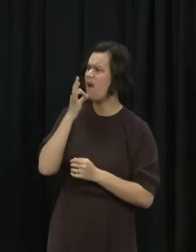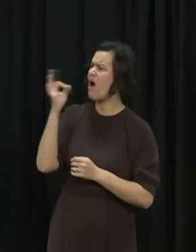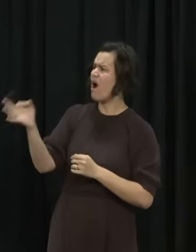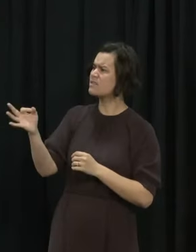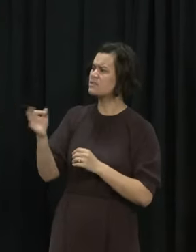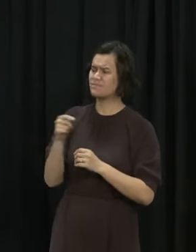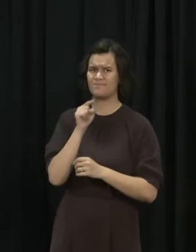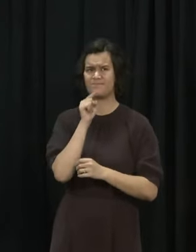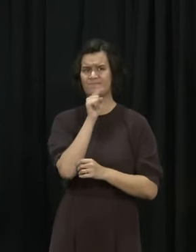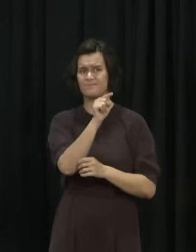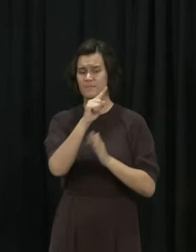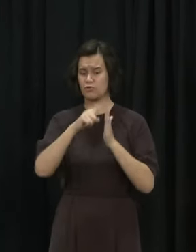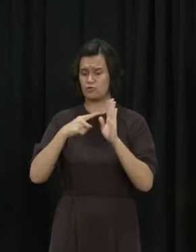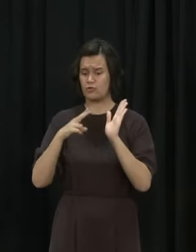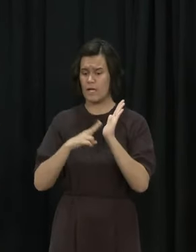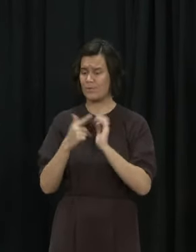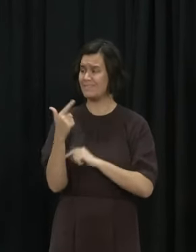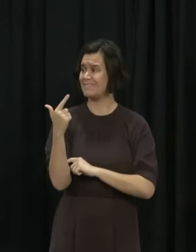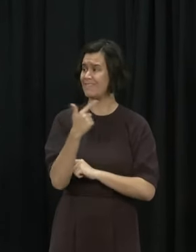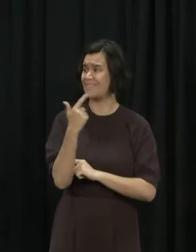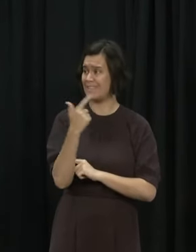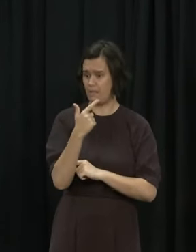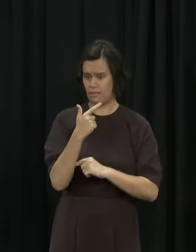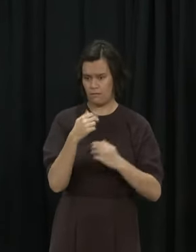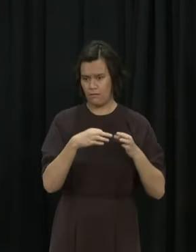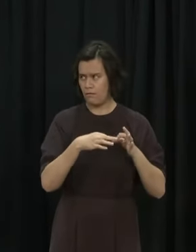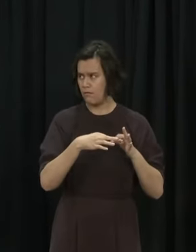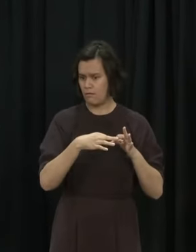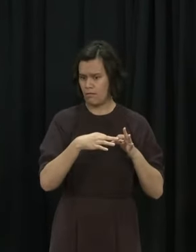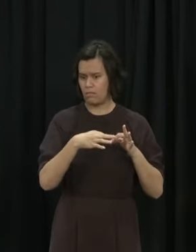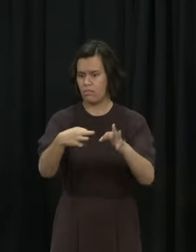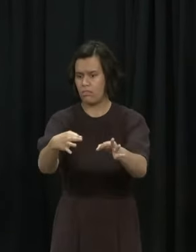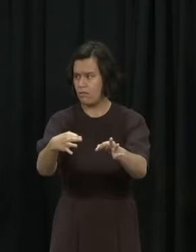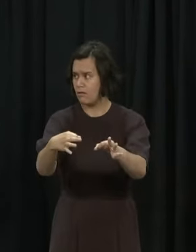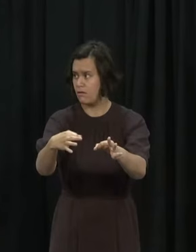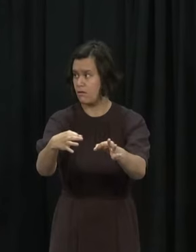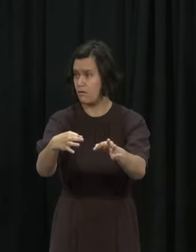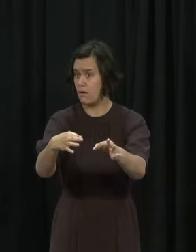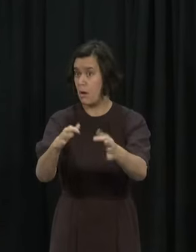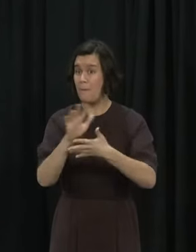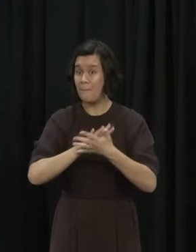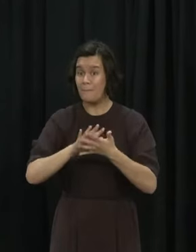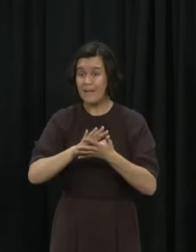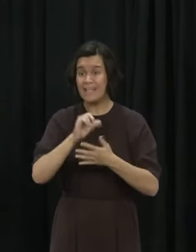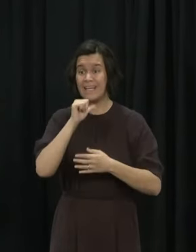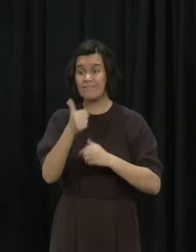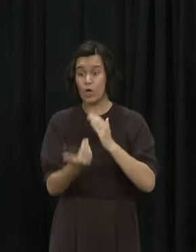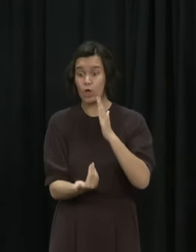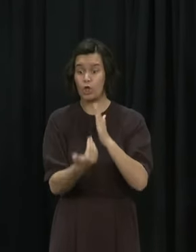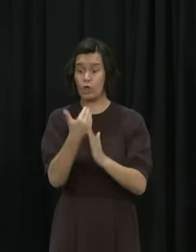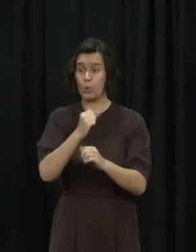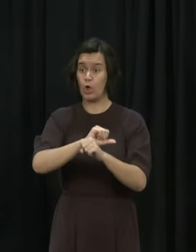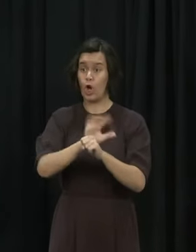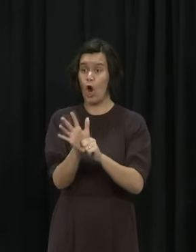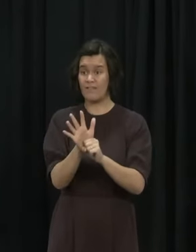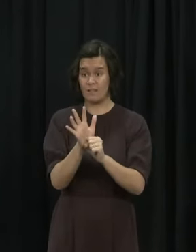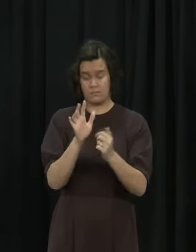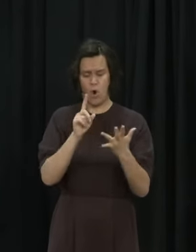another delay should people be expecting every time there's a new variant that there's going to be a delay in the border reopening? No not necessarily